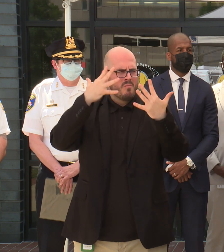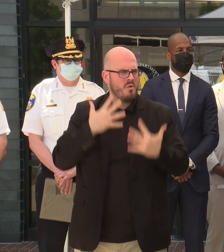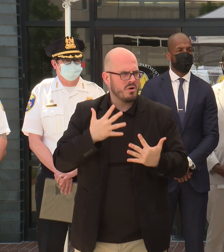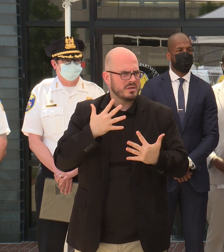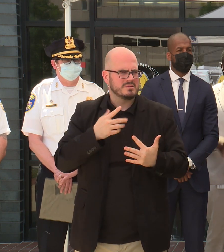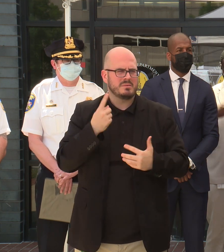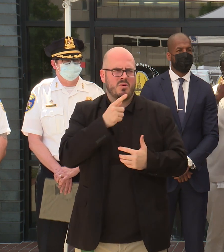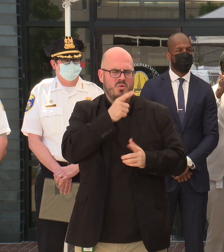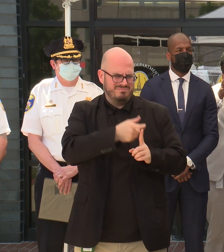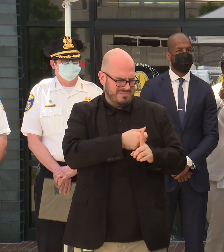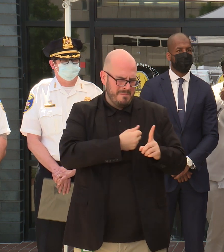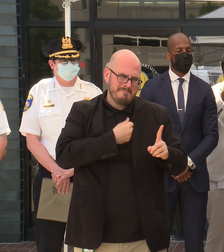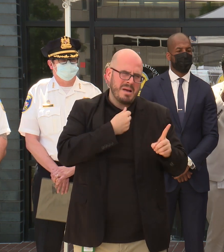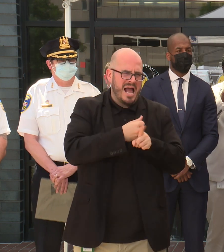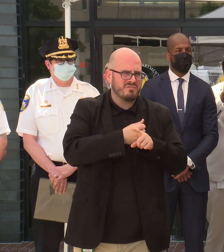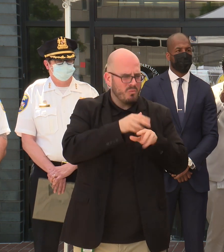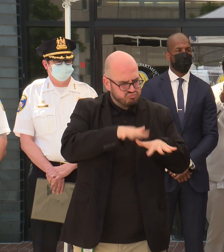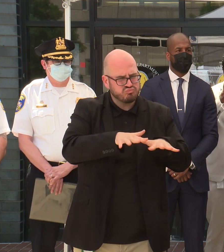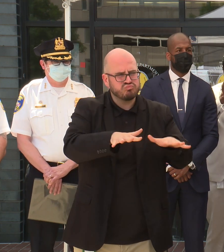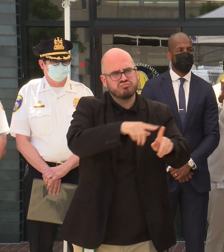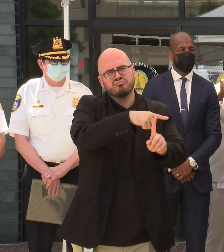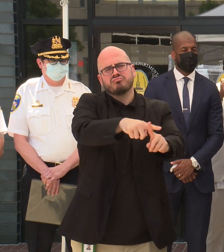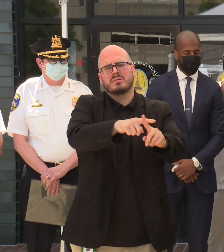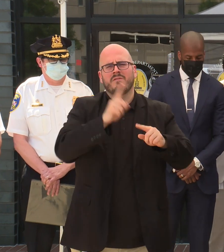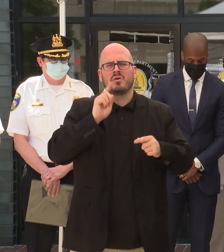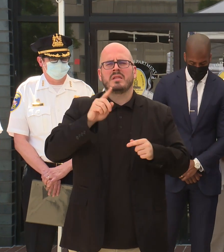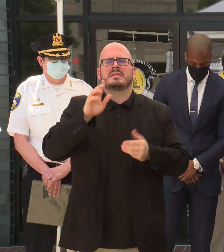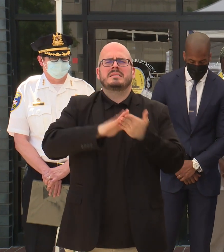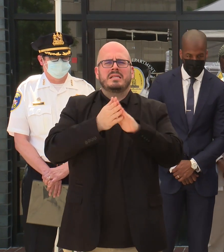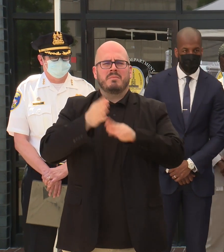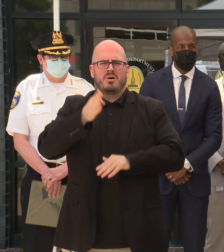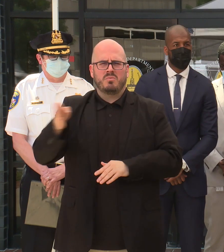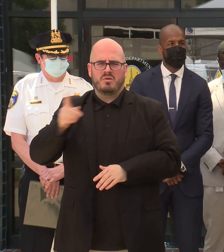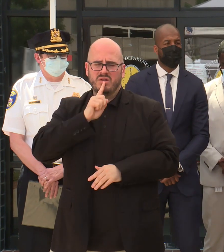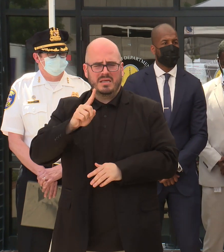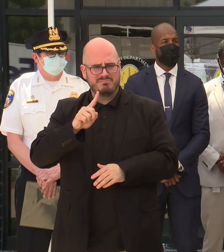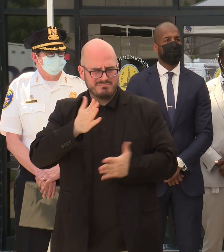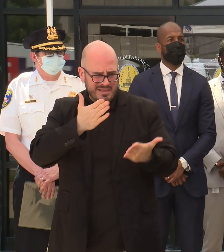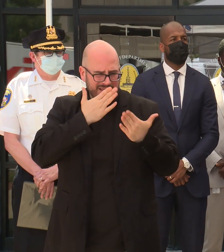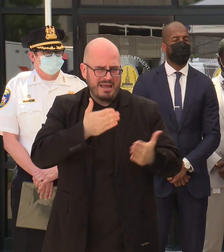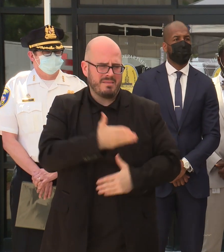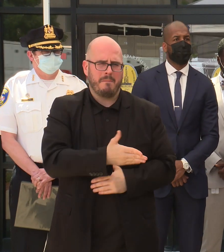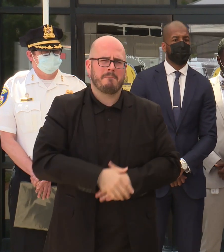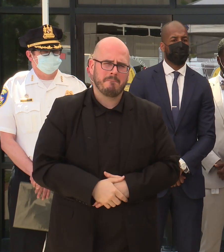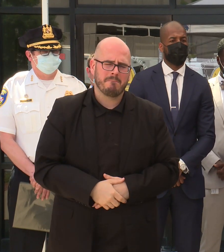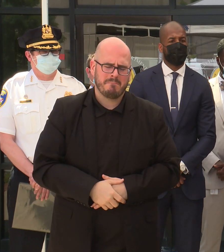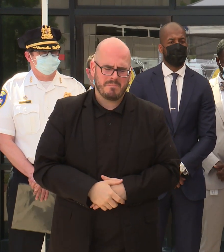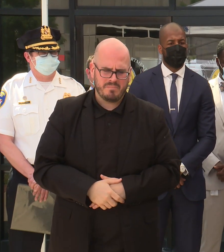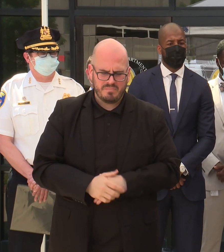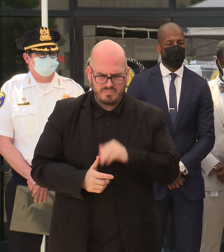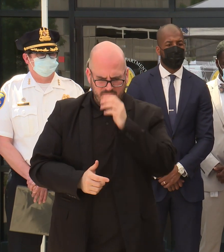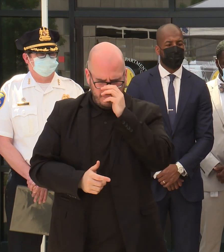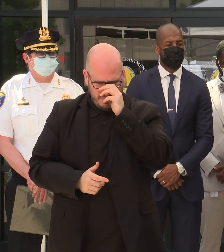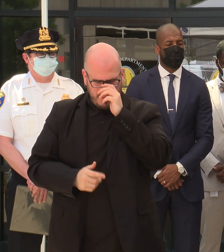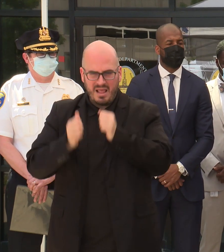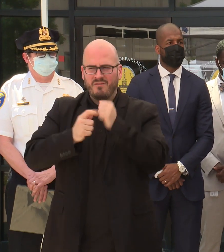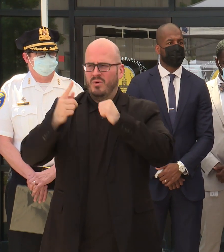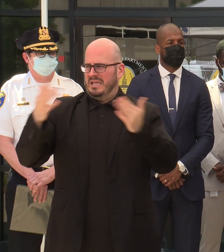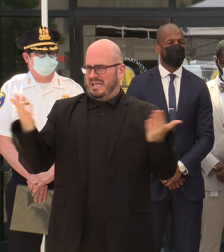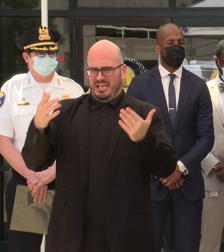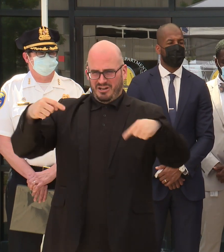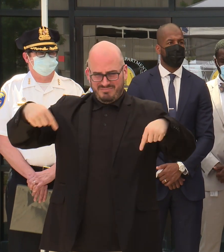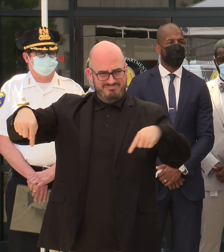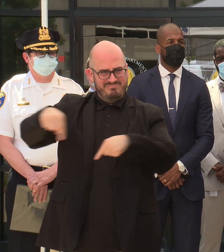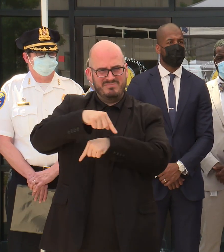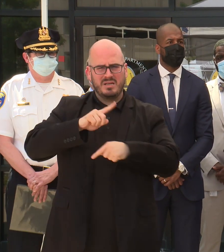impactful to the city of Baltimore and really thank them. And I think everybody at or under the state at this stage today